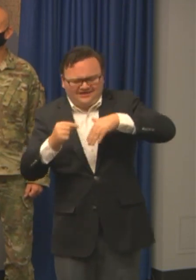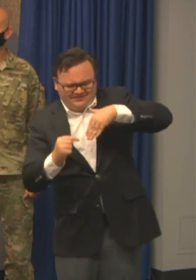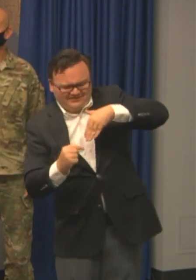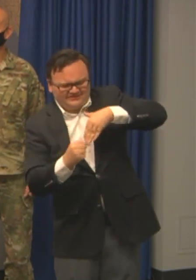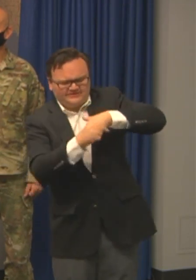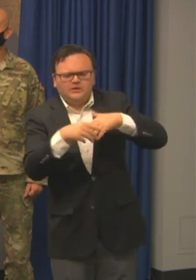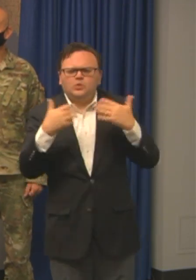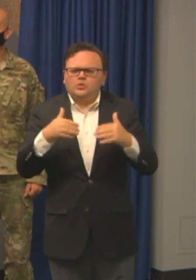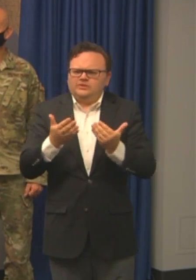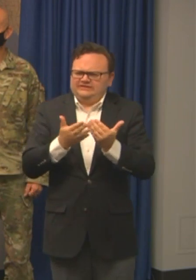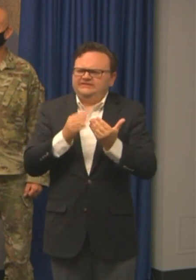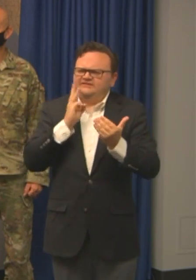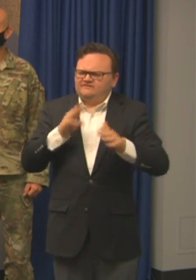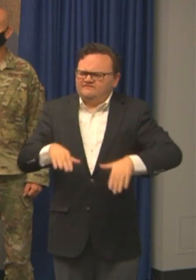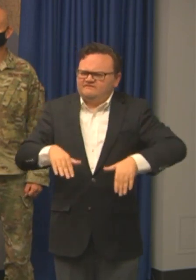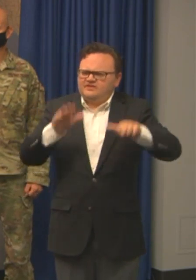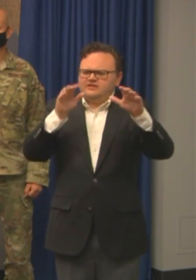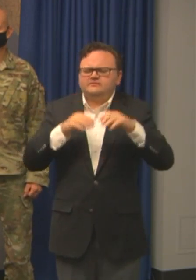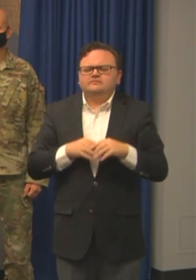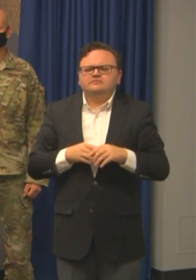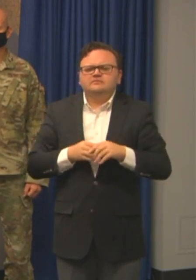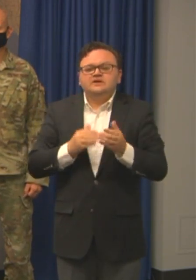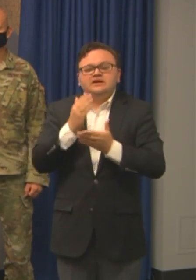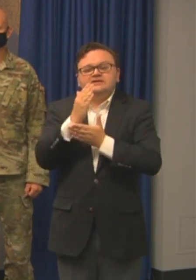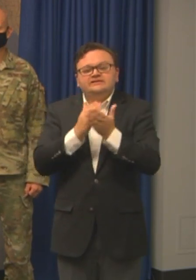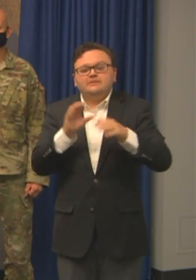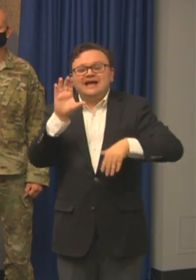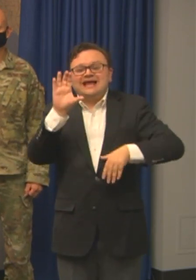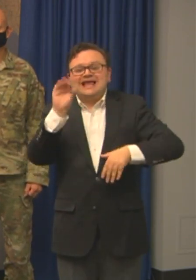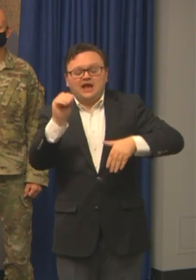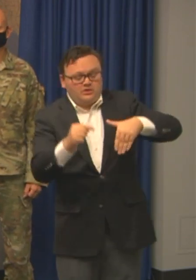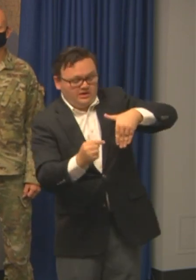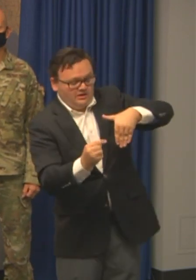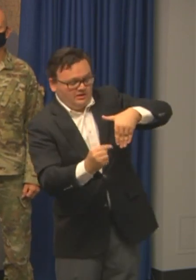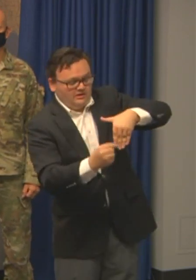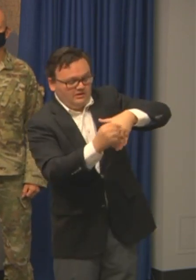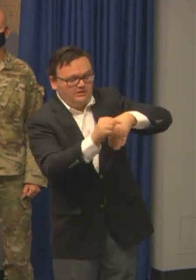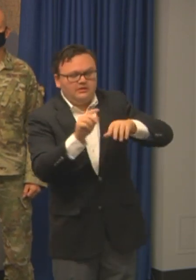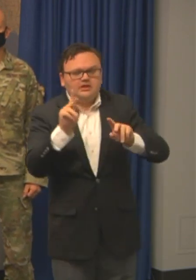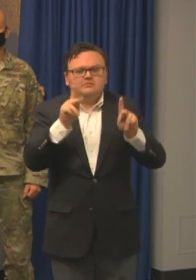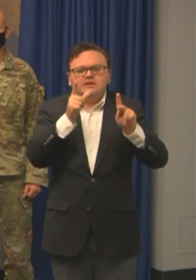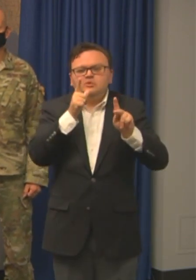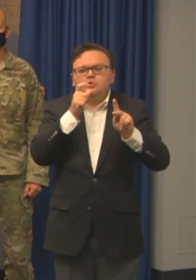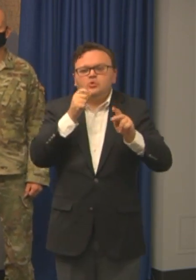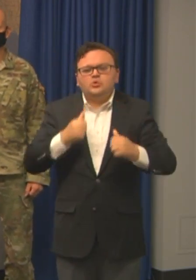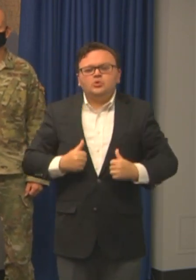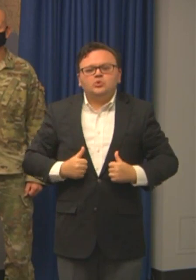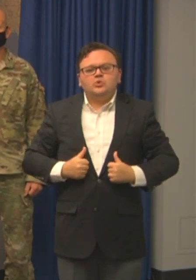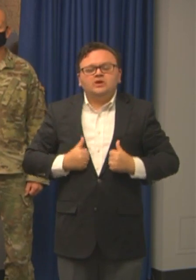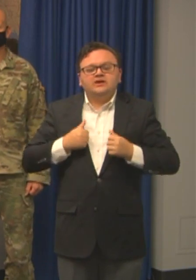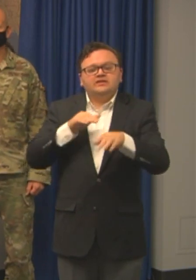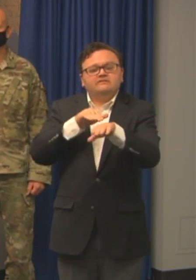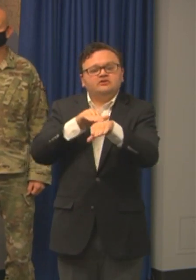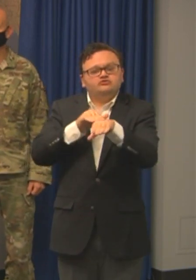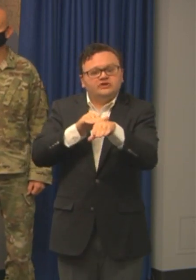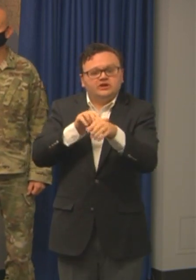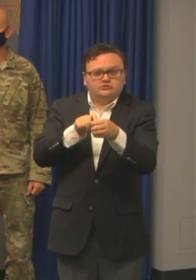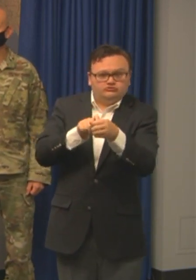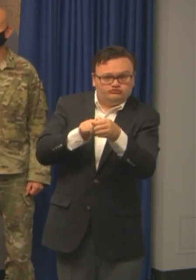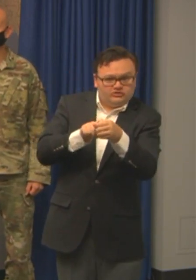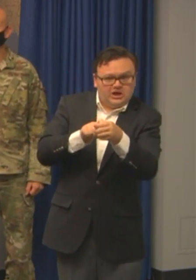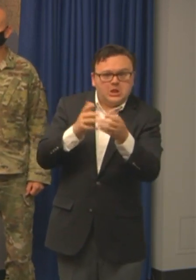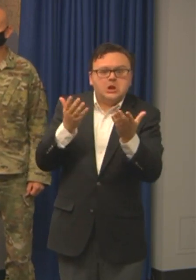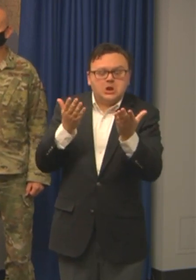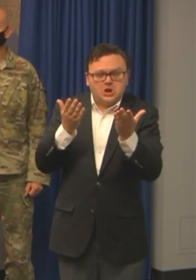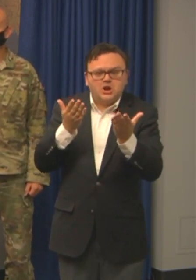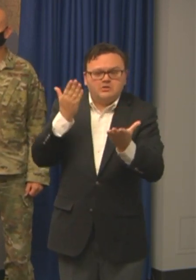Also, some of the counties may be looking at folks who live in mobile homes. If you are closer to the coast, you know, you may